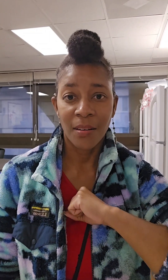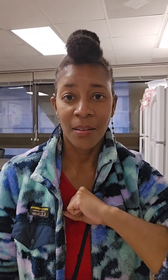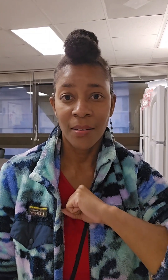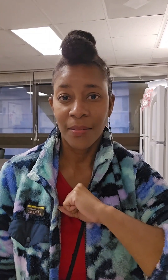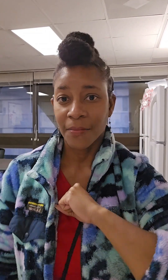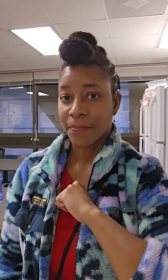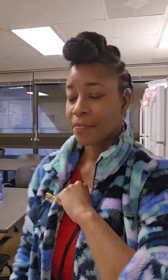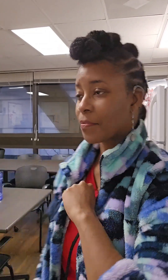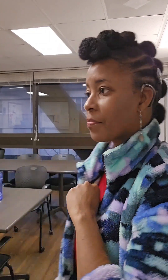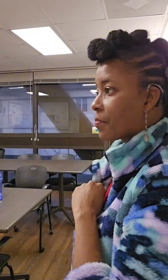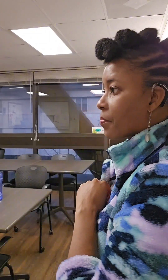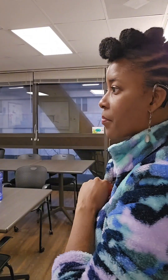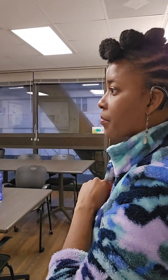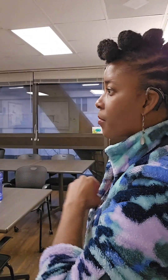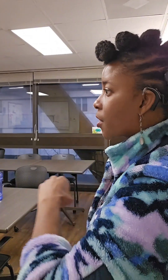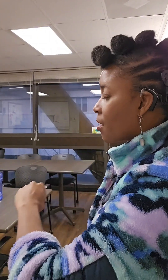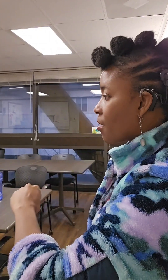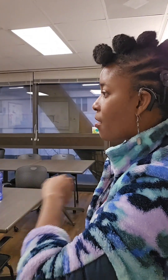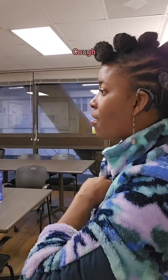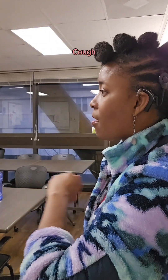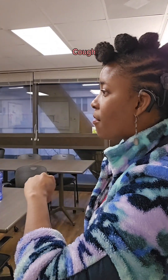Cough. Cough.